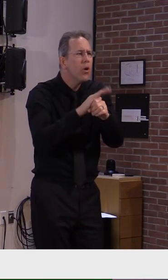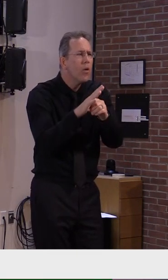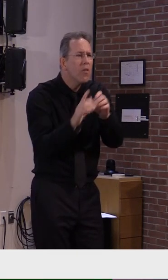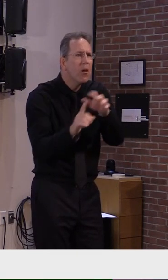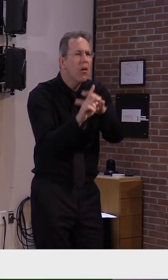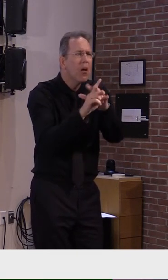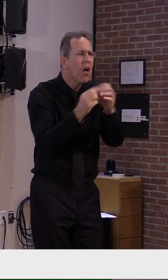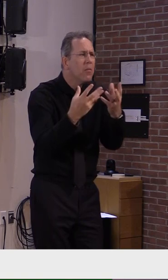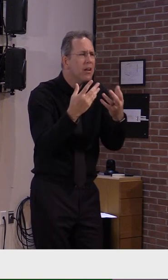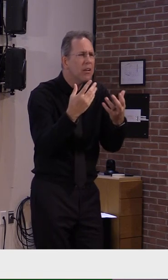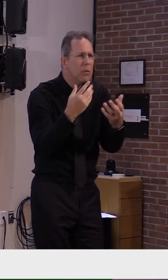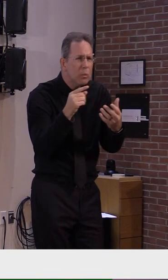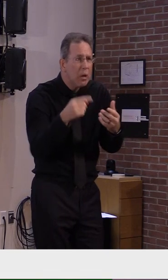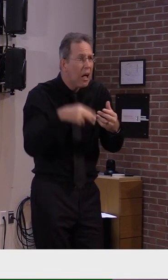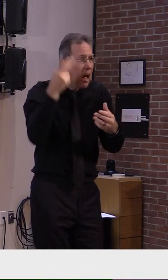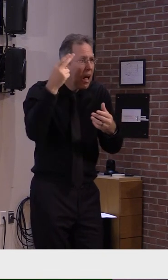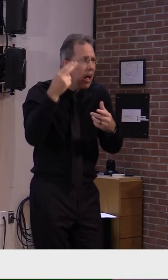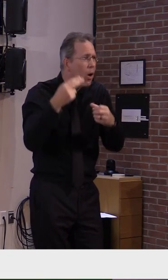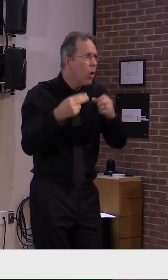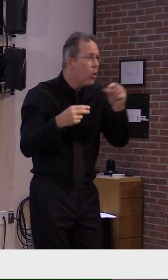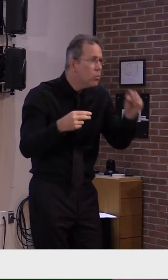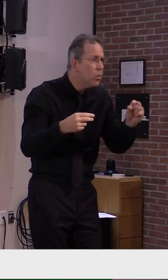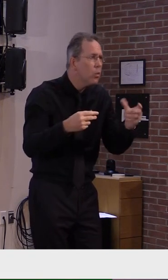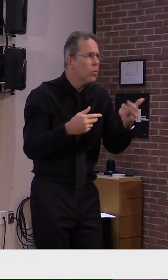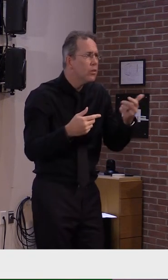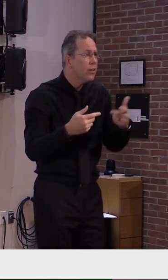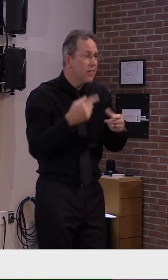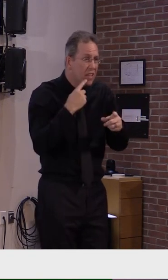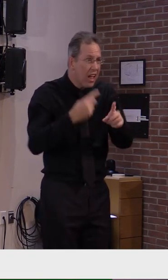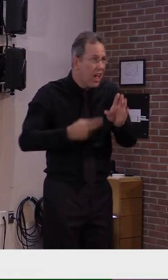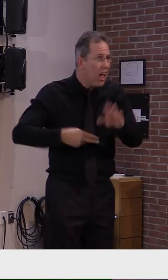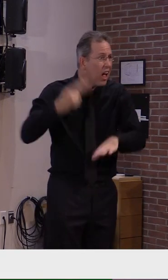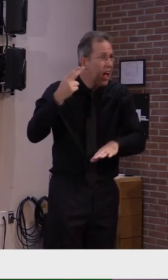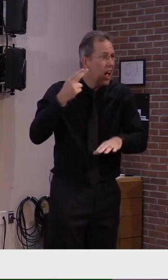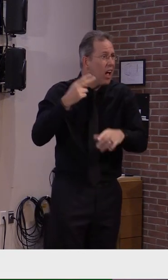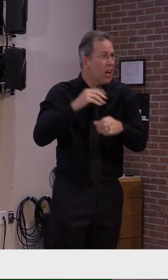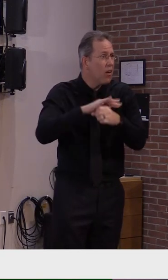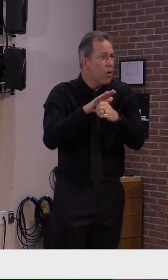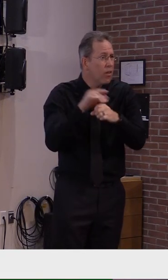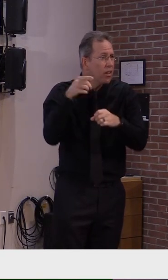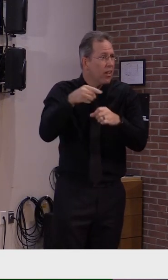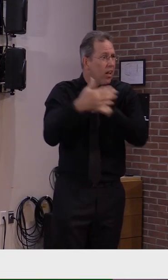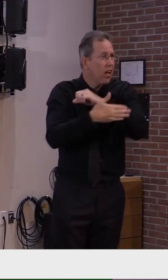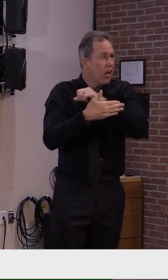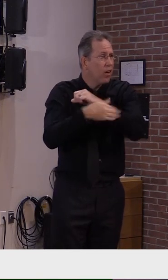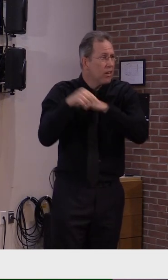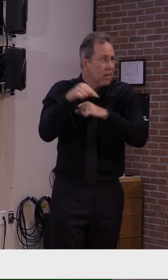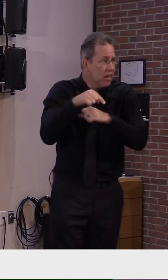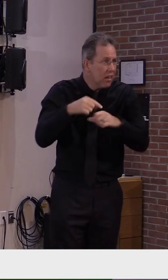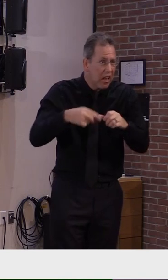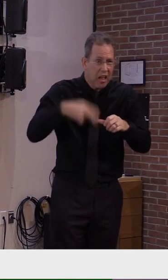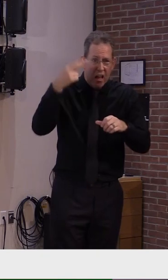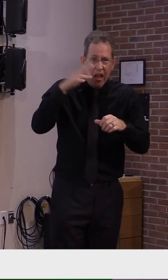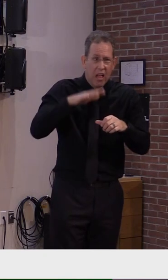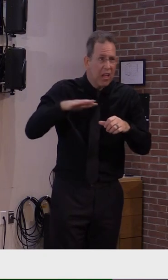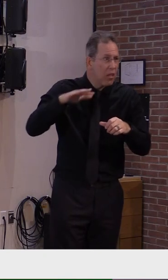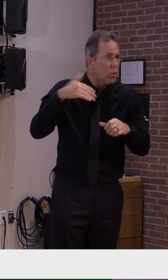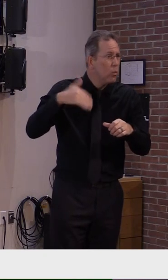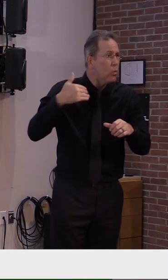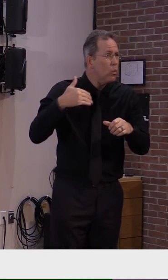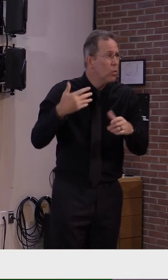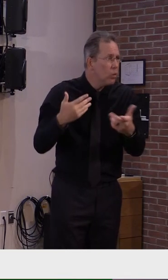you have a significant chance of introducing coronavirus to the facility